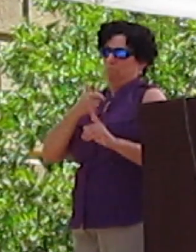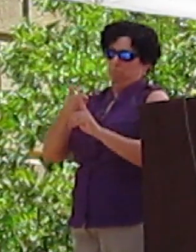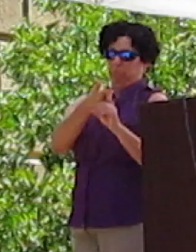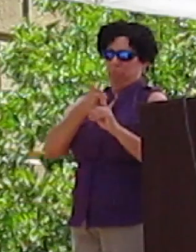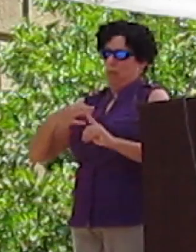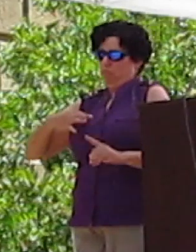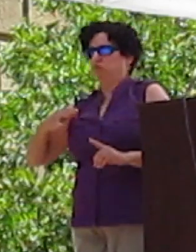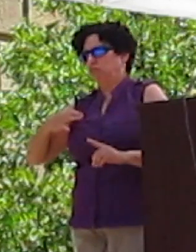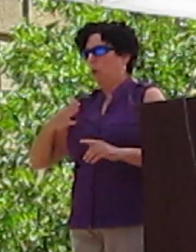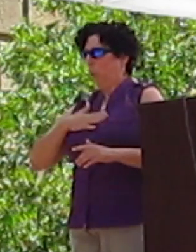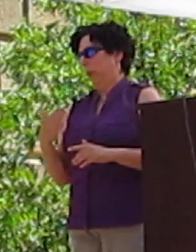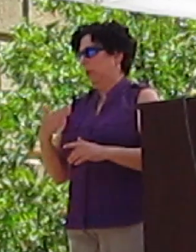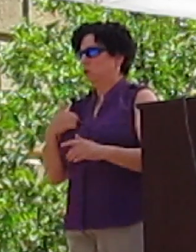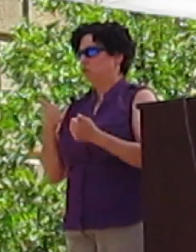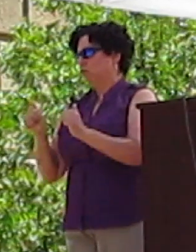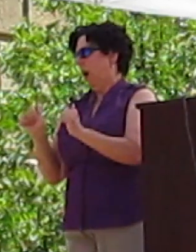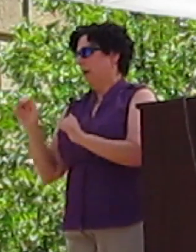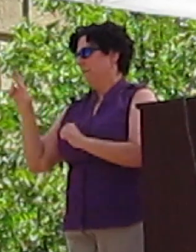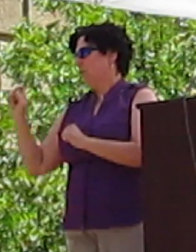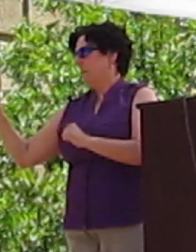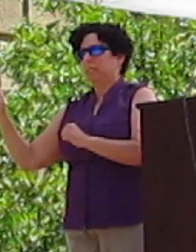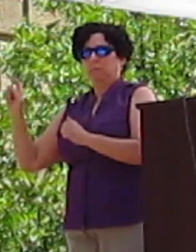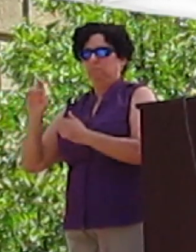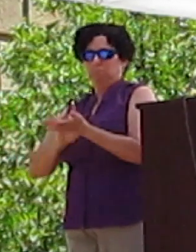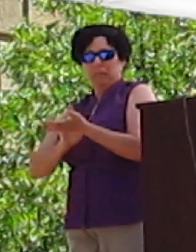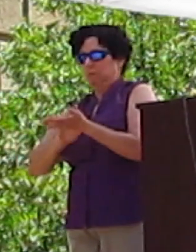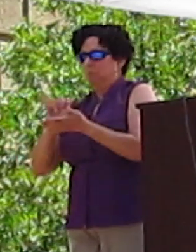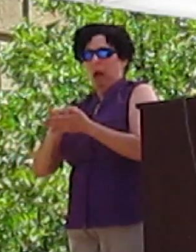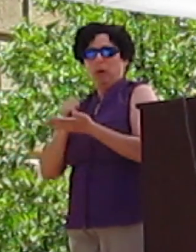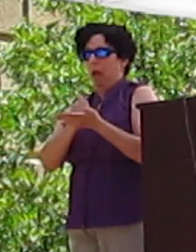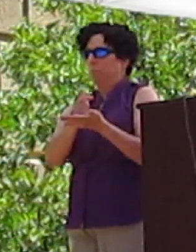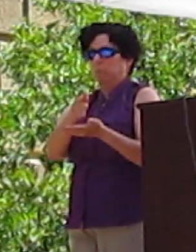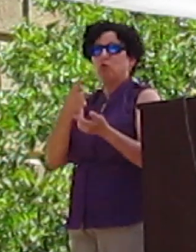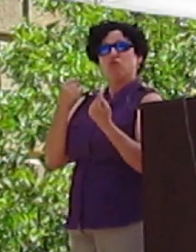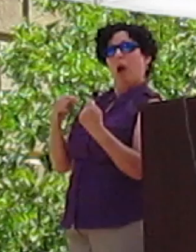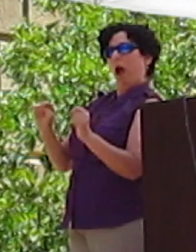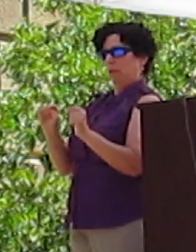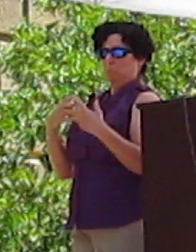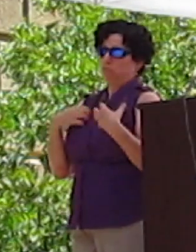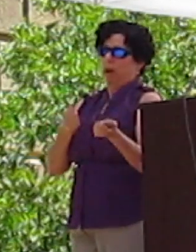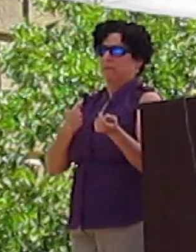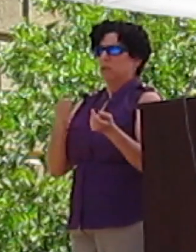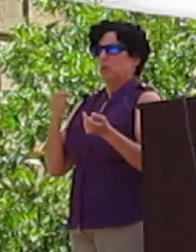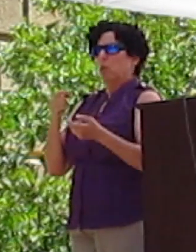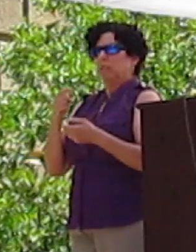try those medications that come out of drug discovery, to see if they are, in fact, the better treatments we all need.